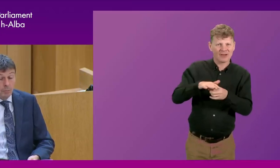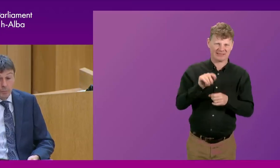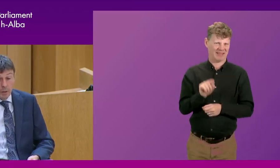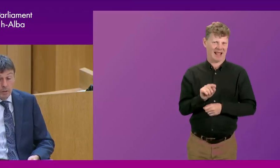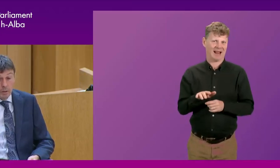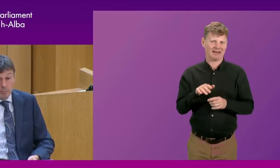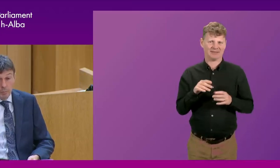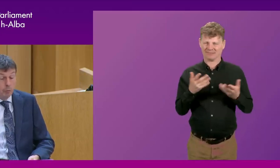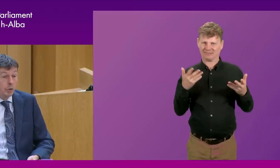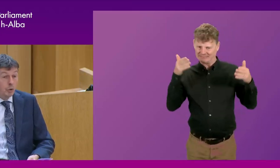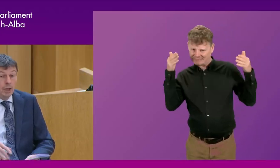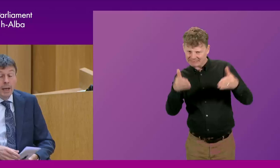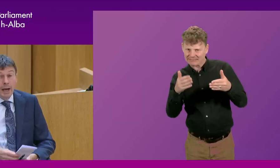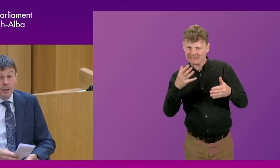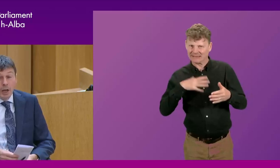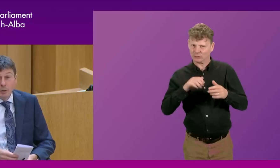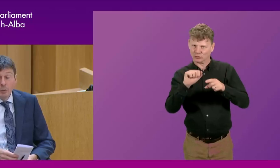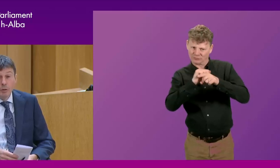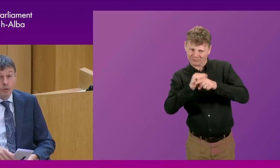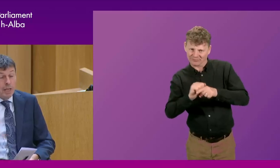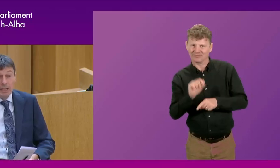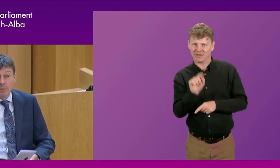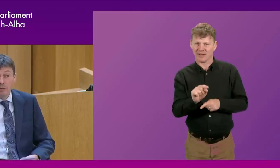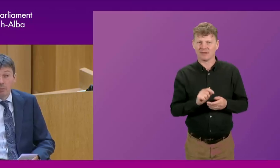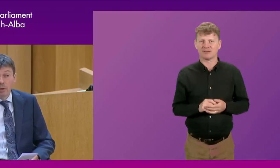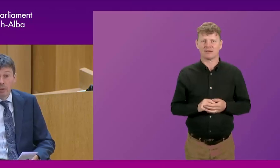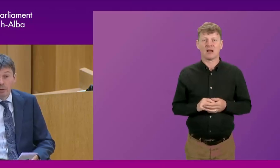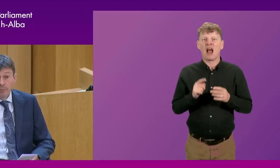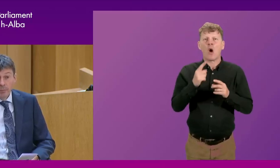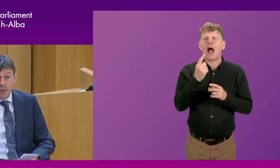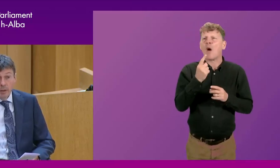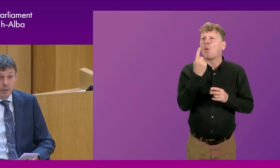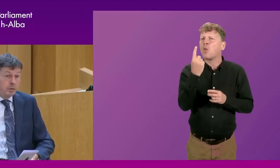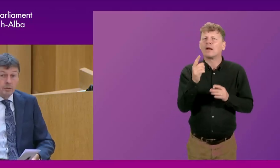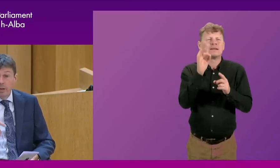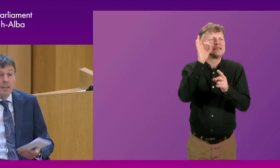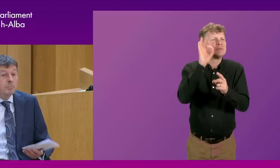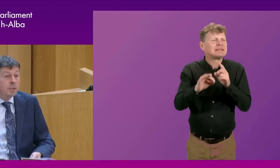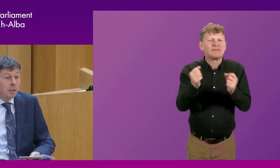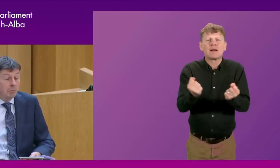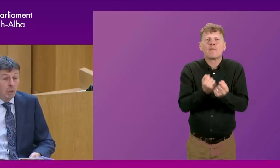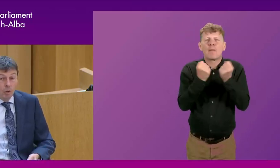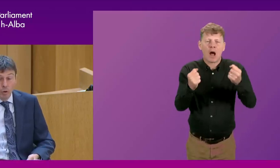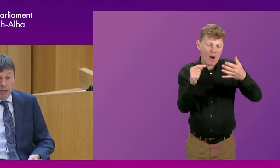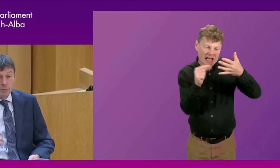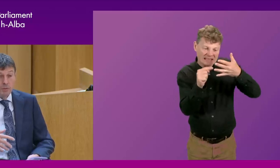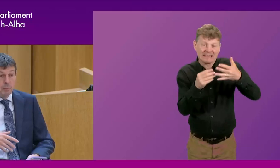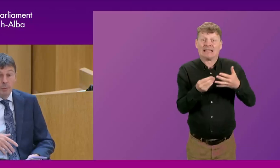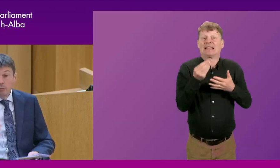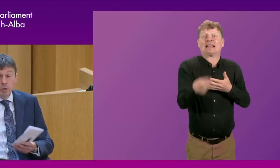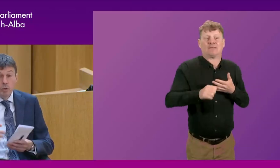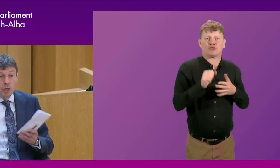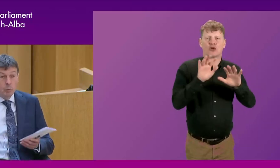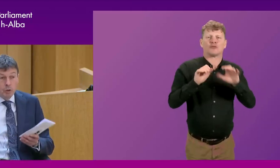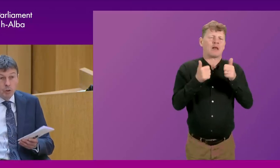focus on. I don't think there is any specific power that is missing, or any specific,